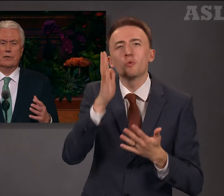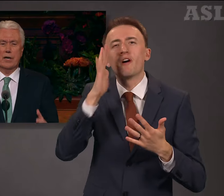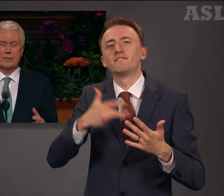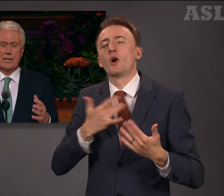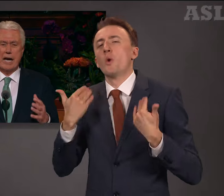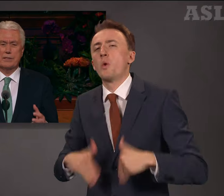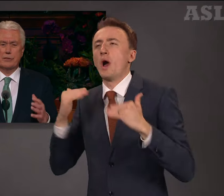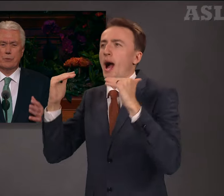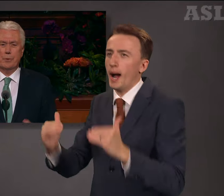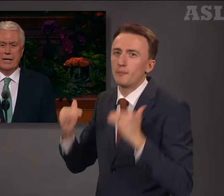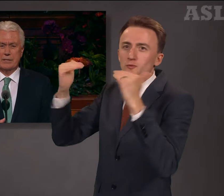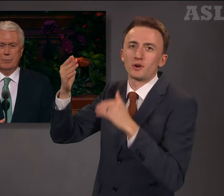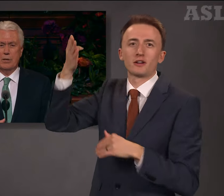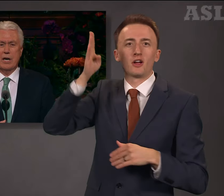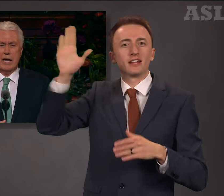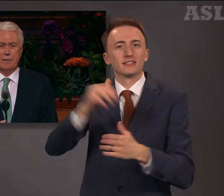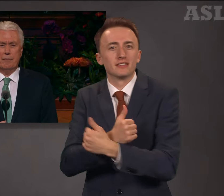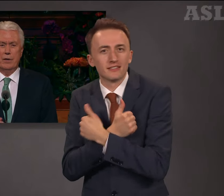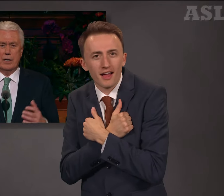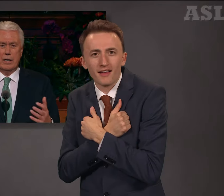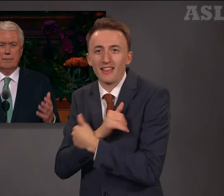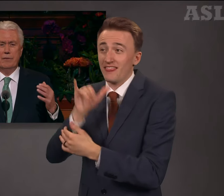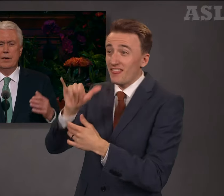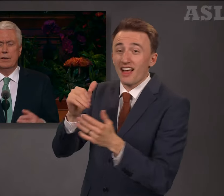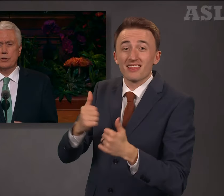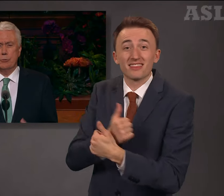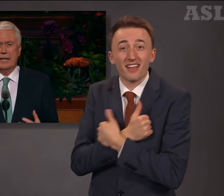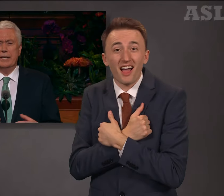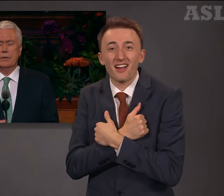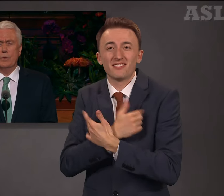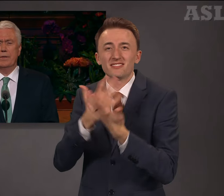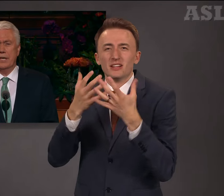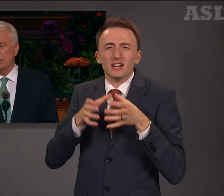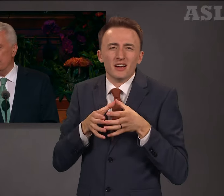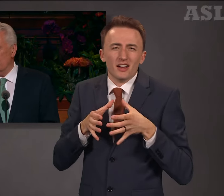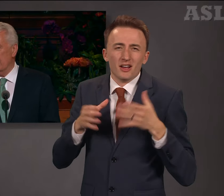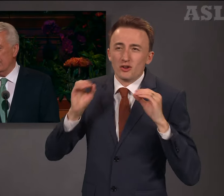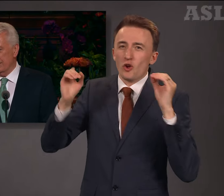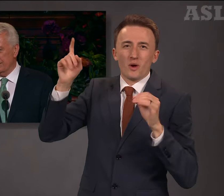God's unsurpassable love swelling within your heart.